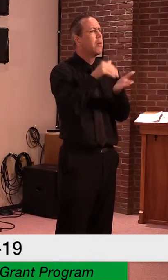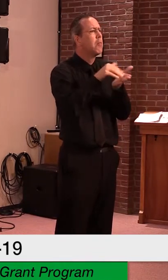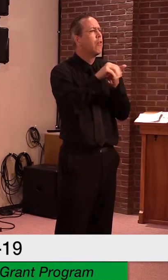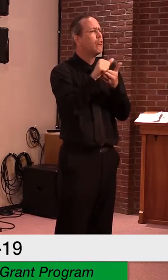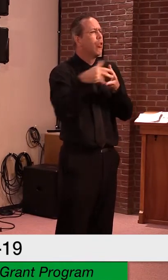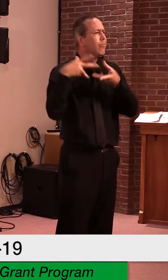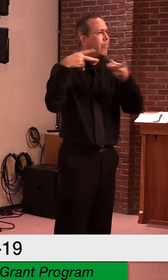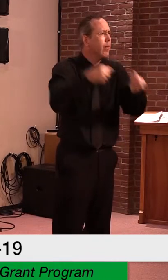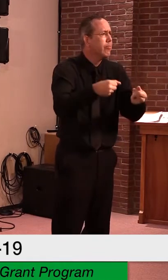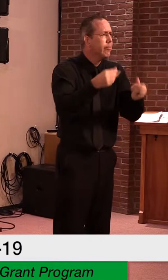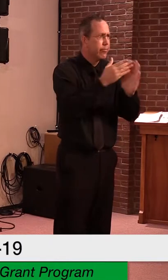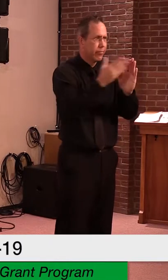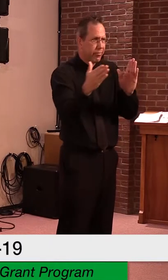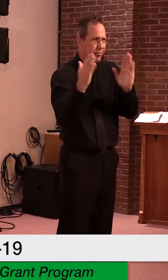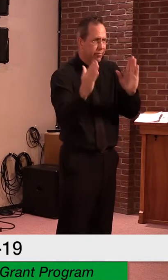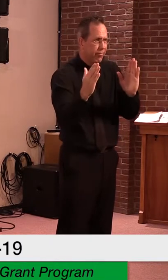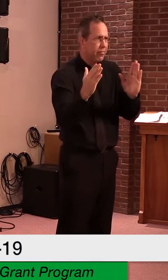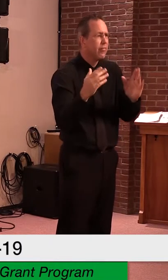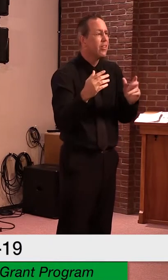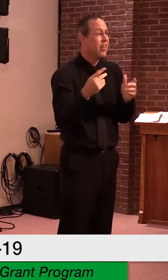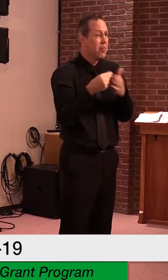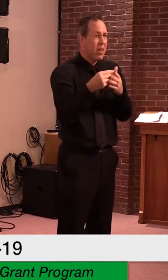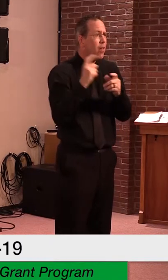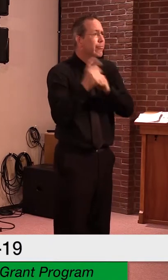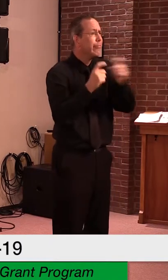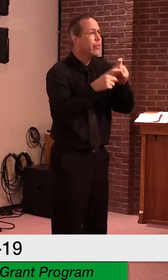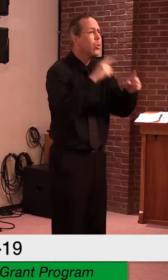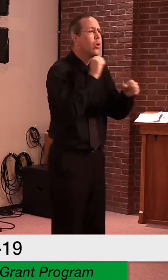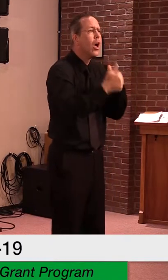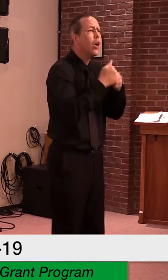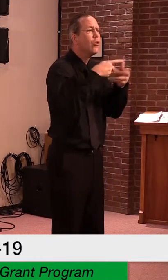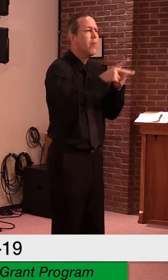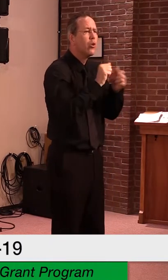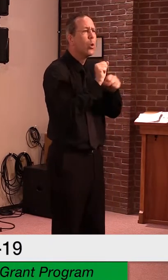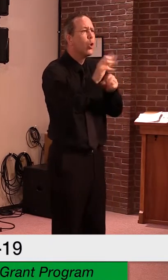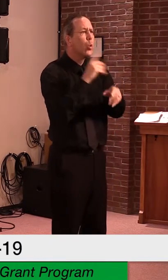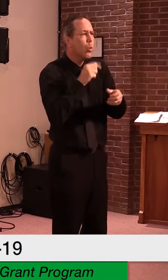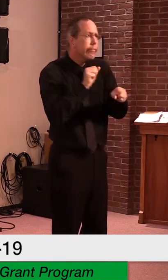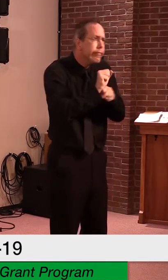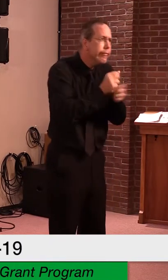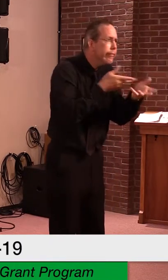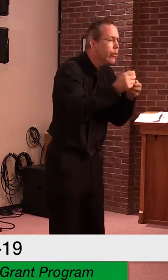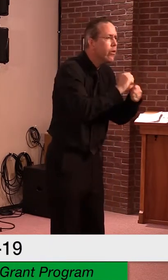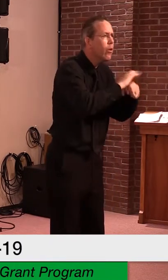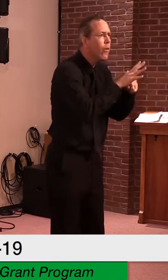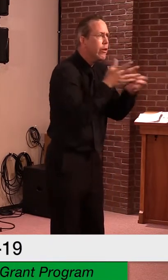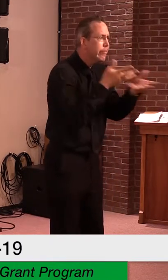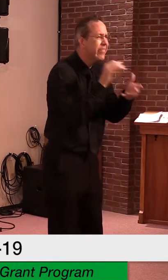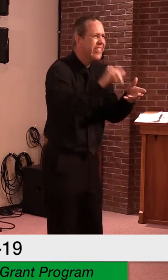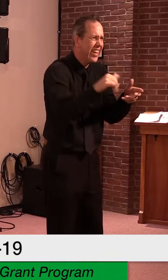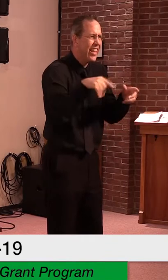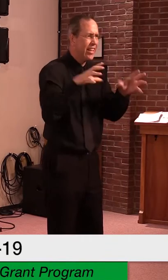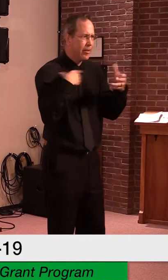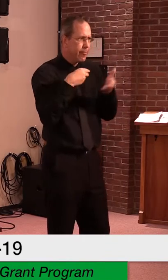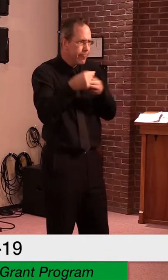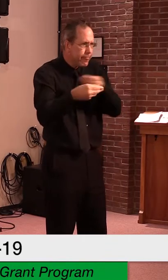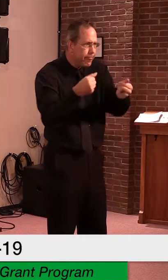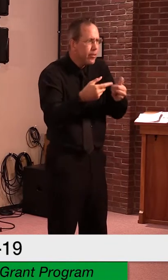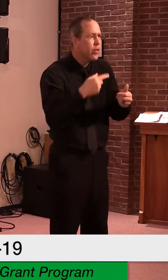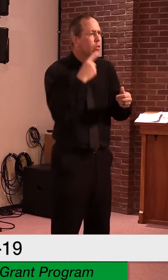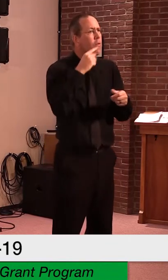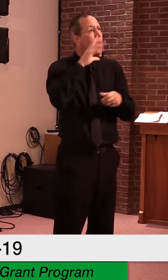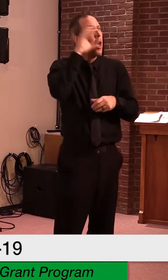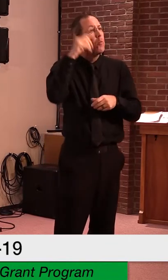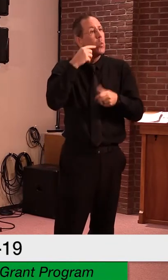available like I said on a first come first serve basis. The application is for covered employers to